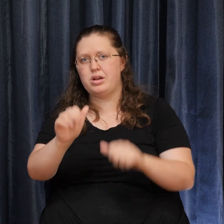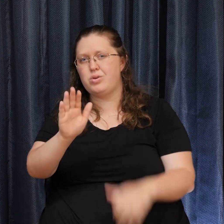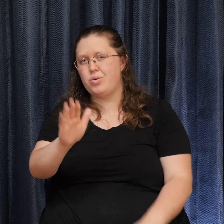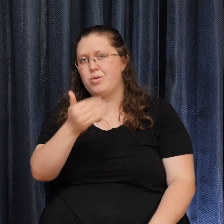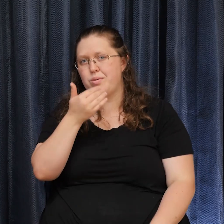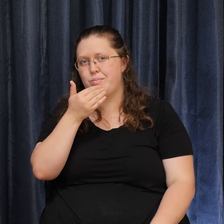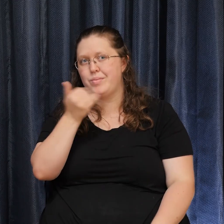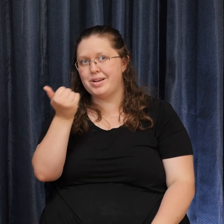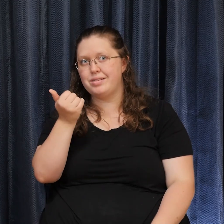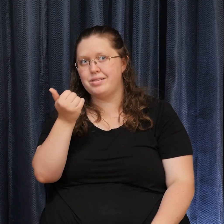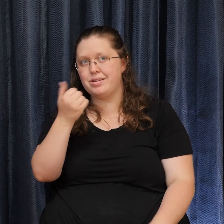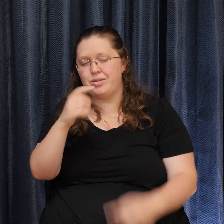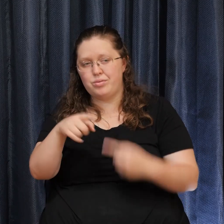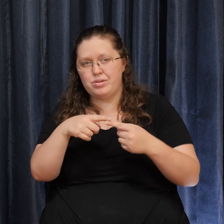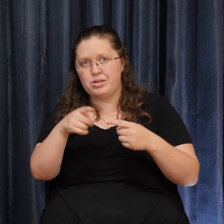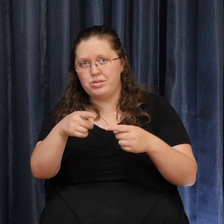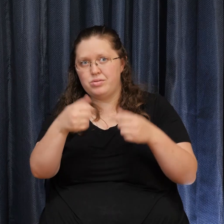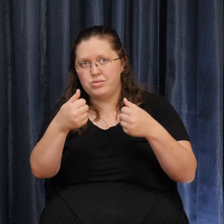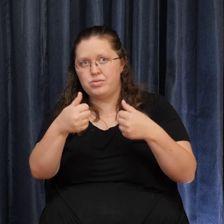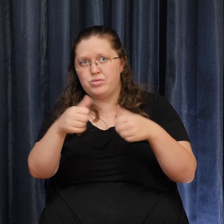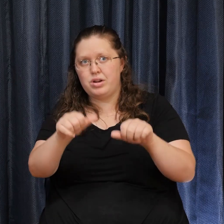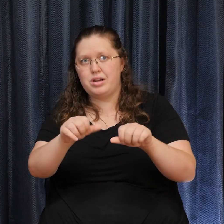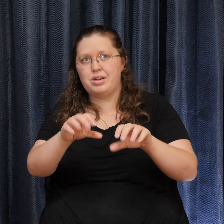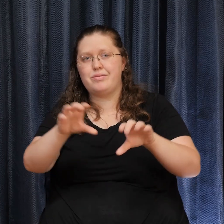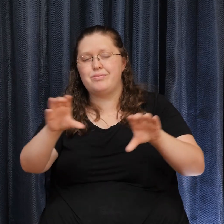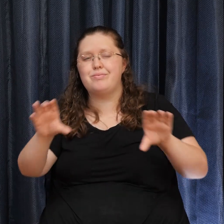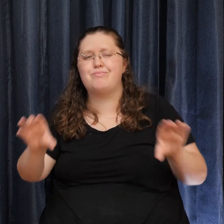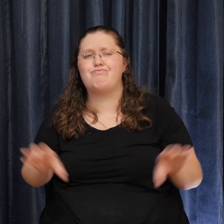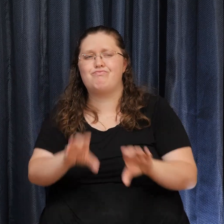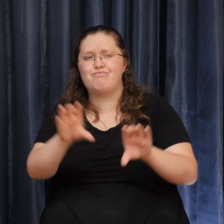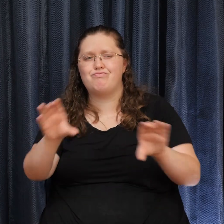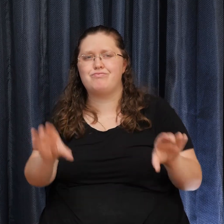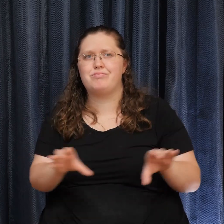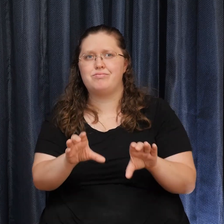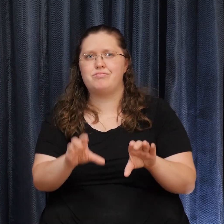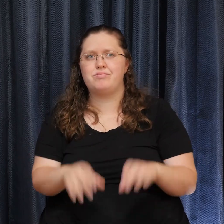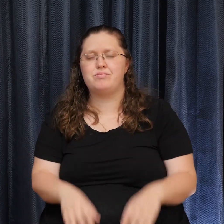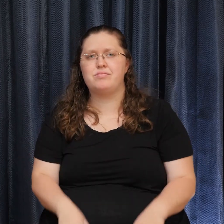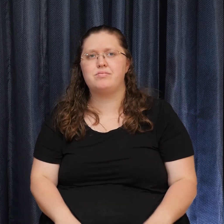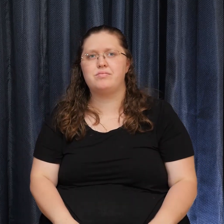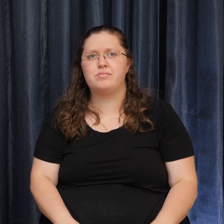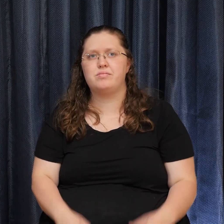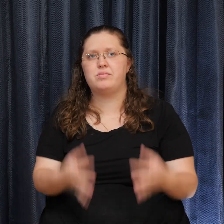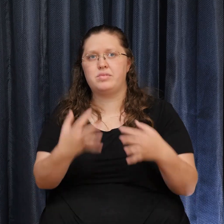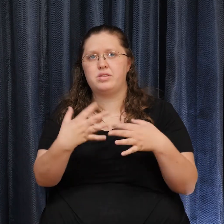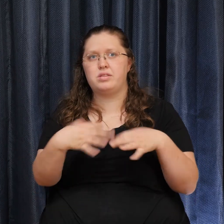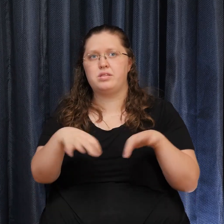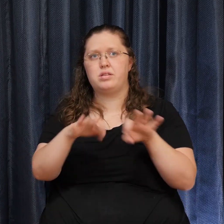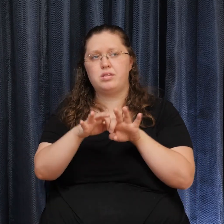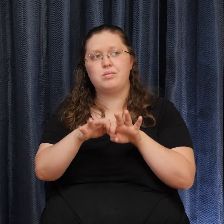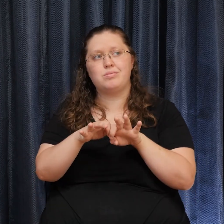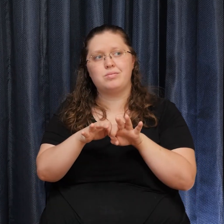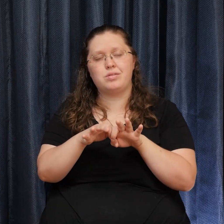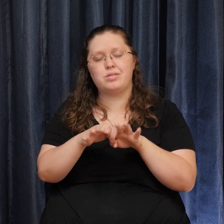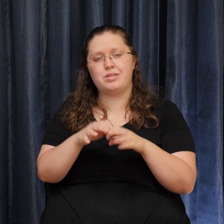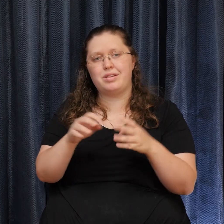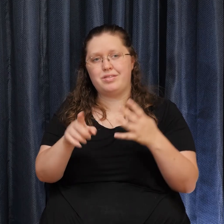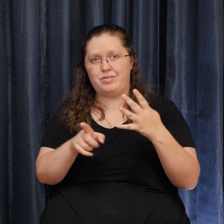Take action Ruiz says This is a big part Of his fourth agreement The importance Of taking